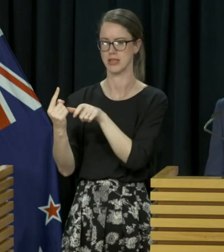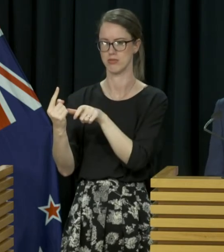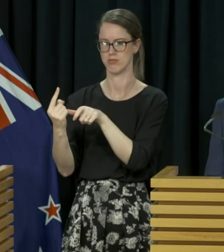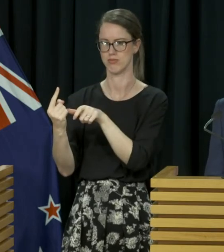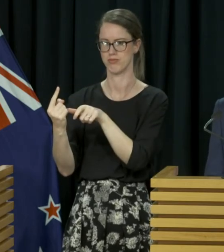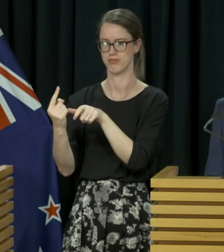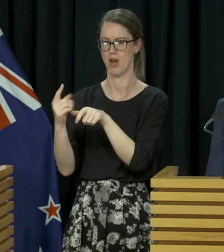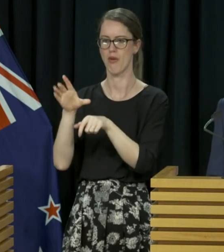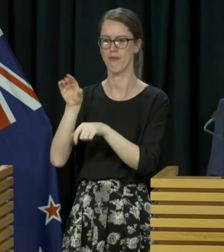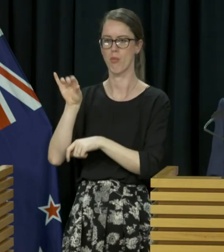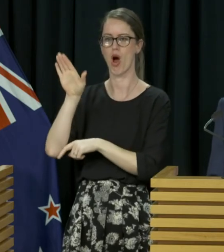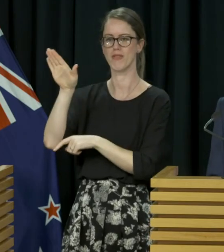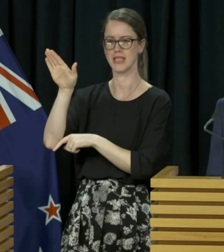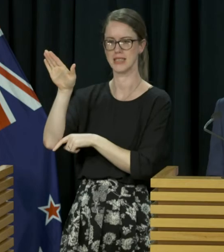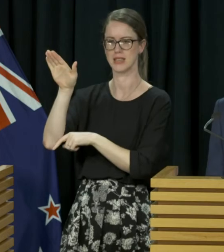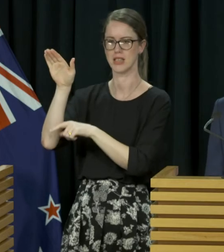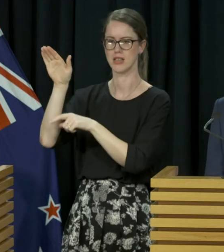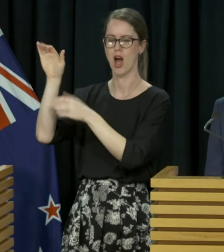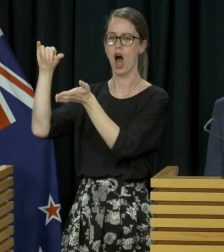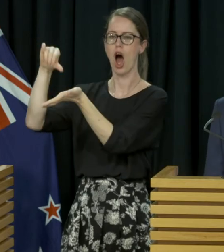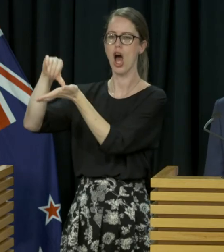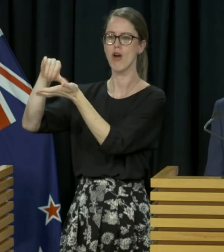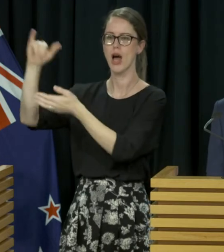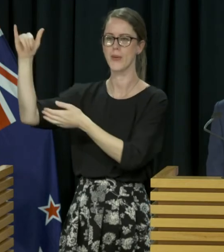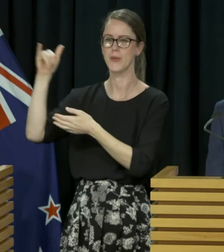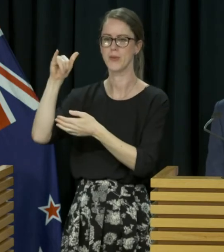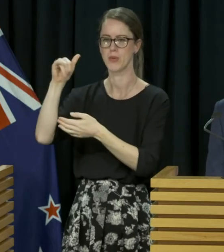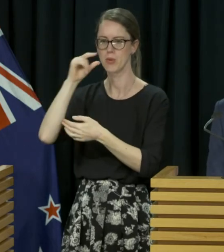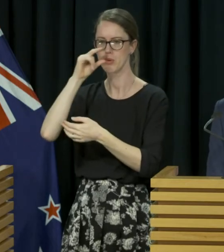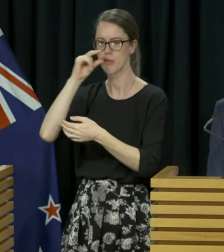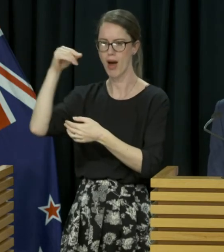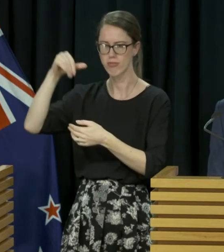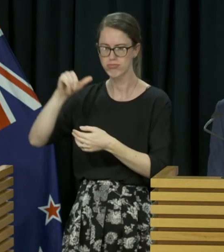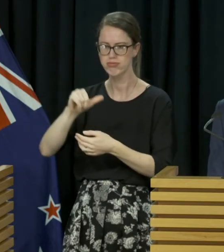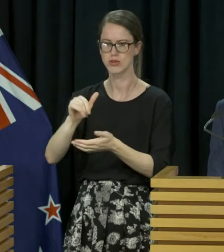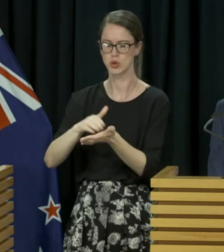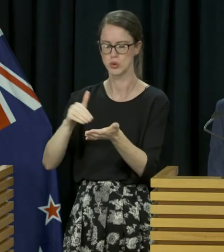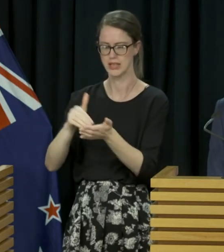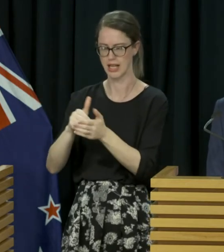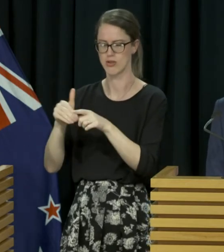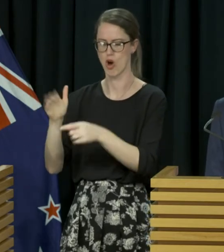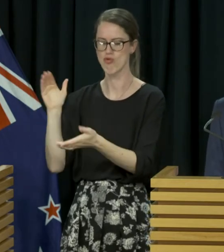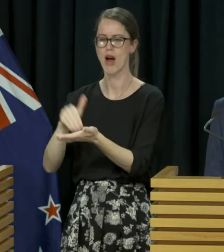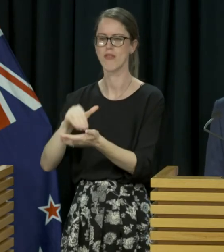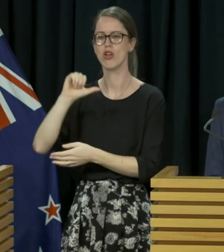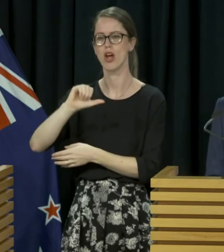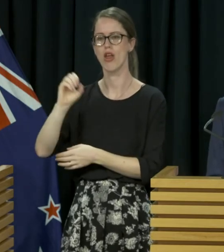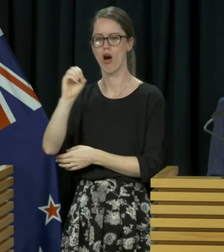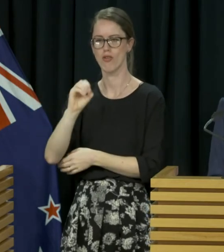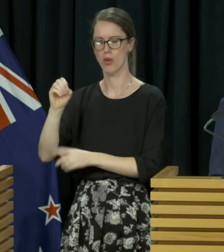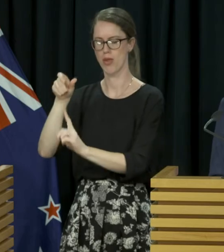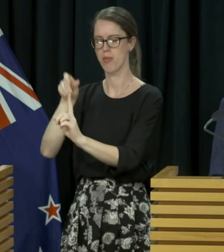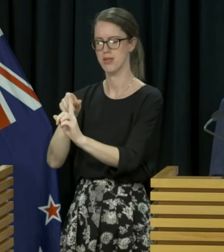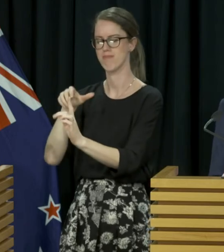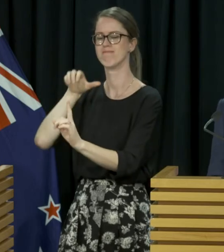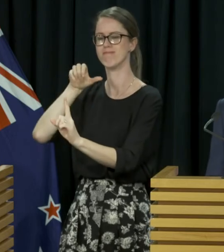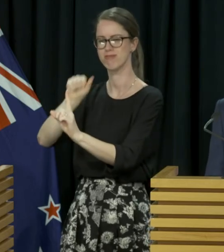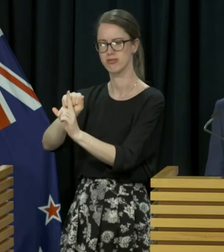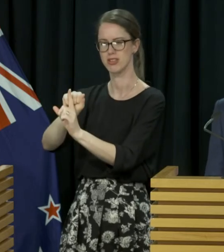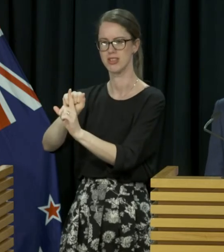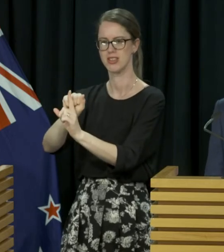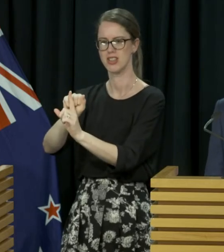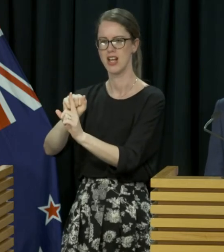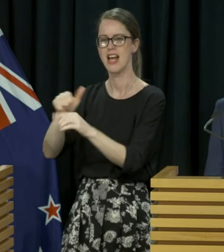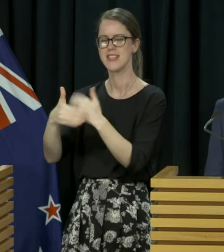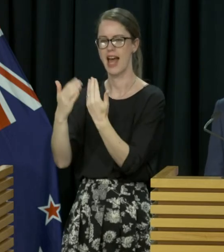originated in Iran travelled via Dubai and who arrived on the 19th of October and that person tested positive following